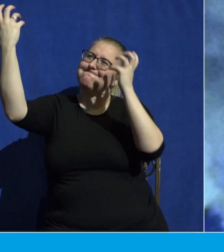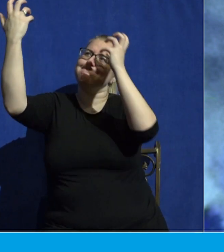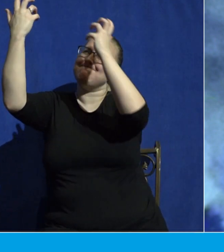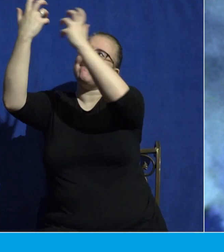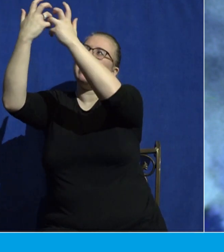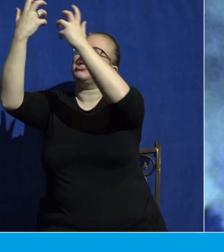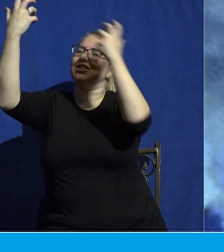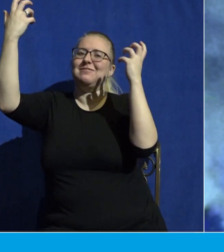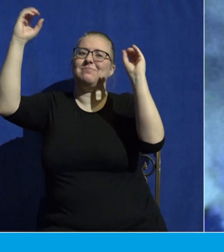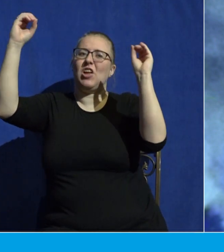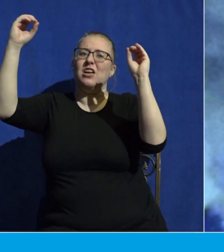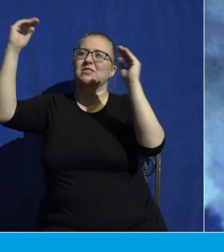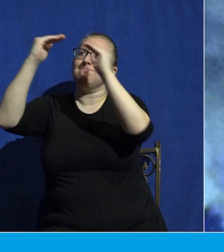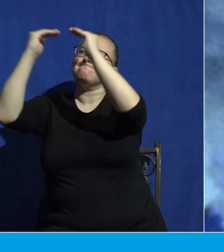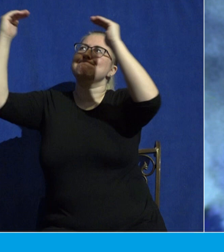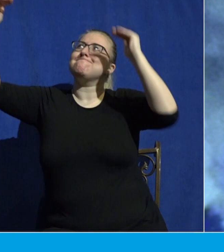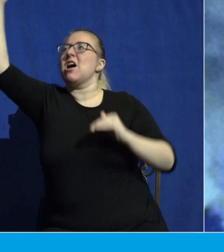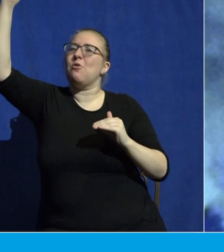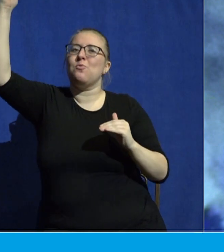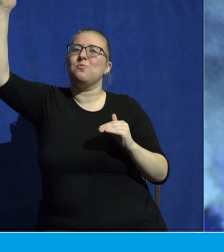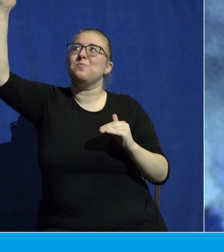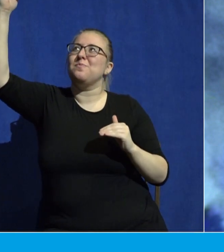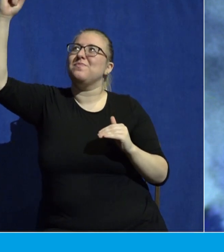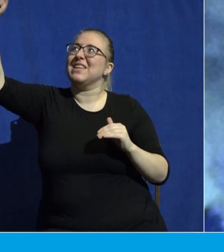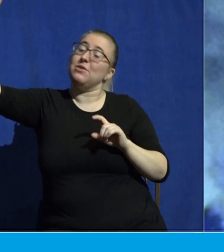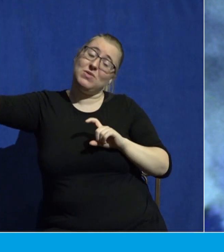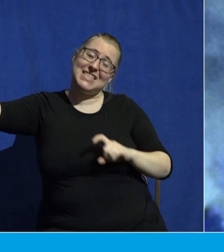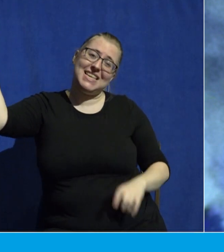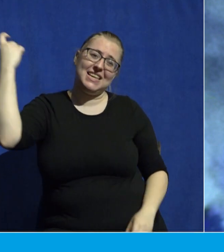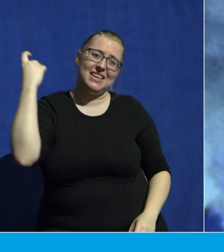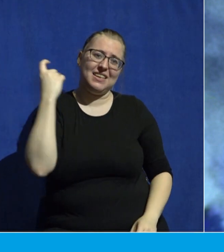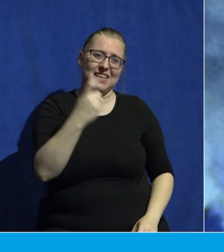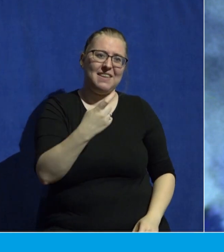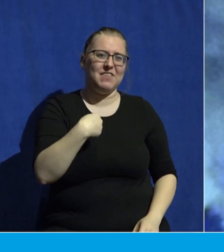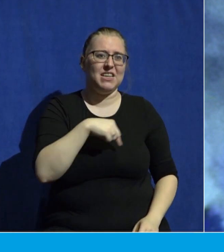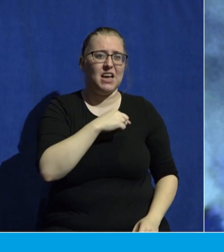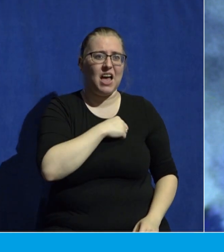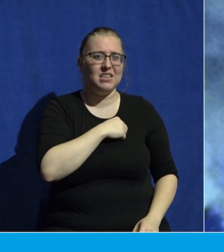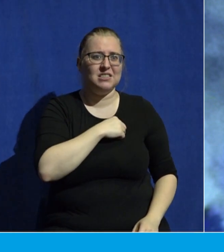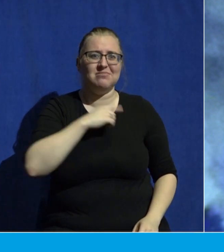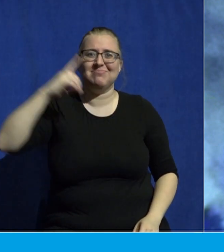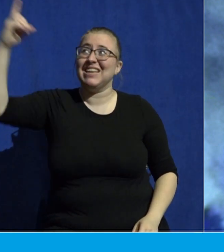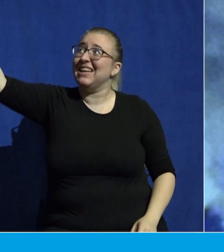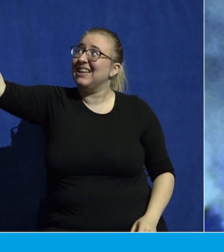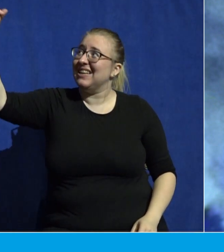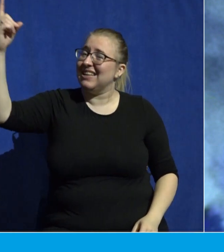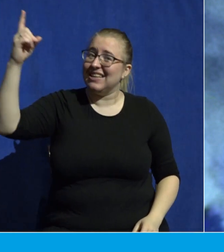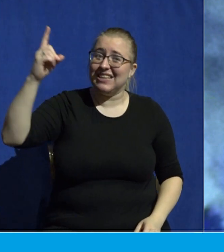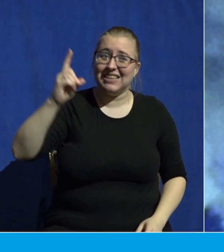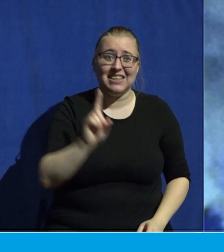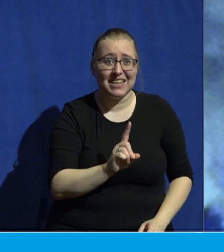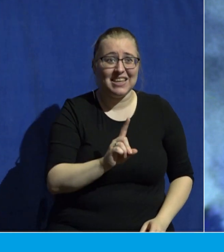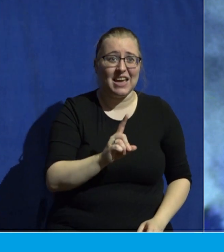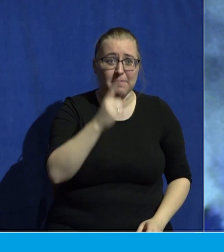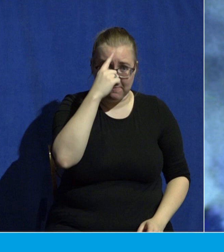son was given to us. And he came for us. And oh boy, did he come.